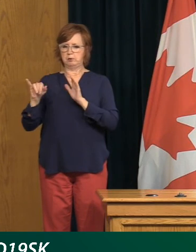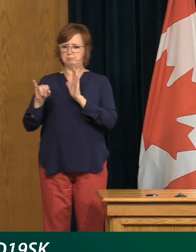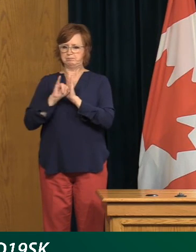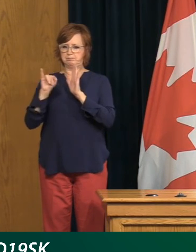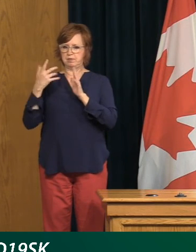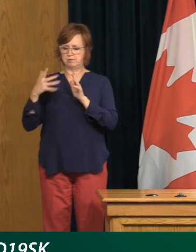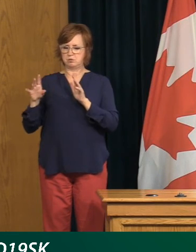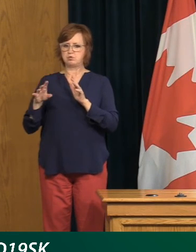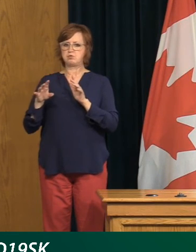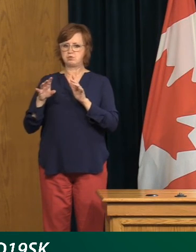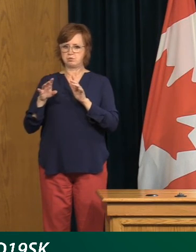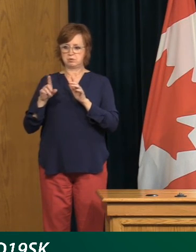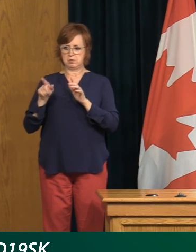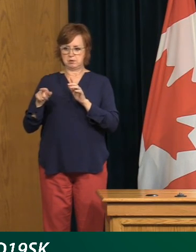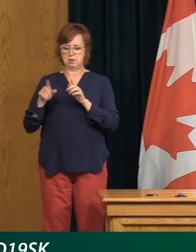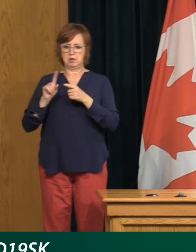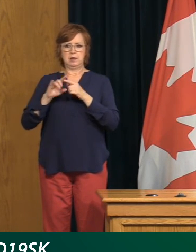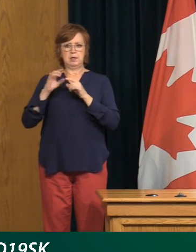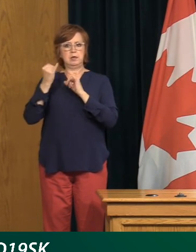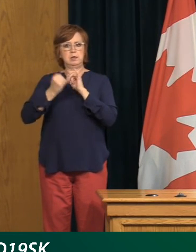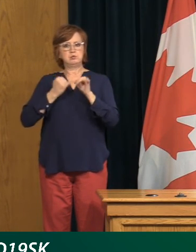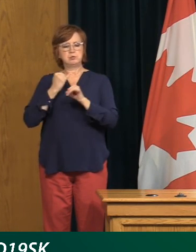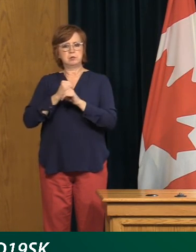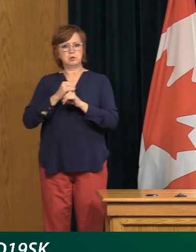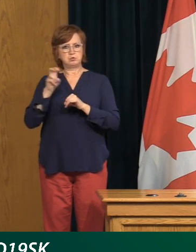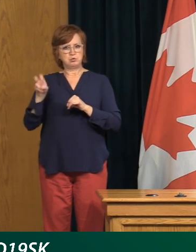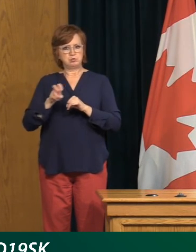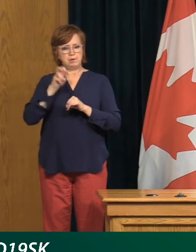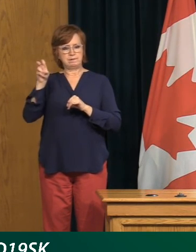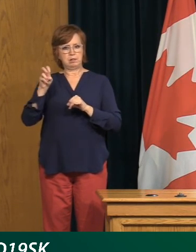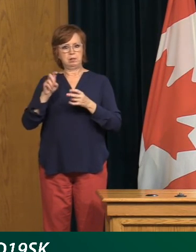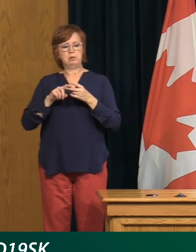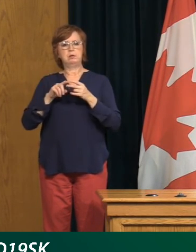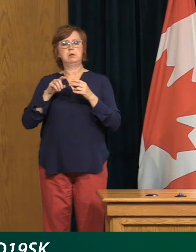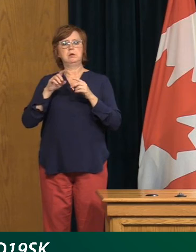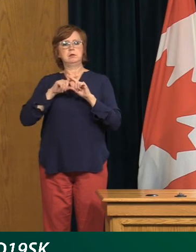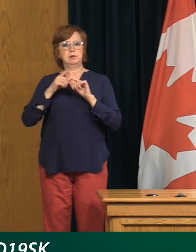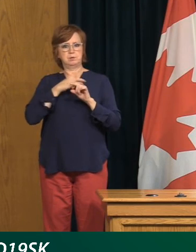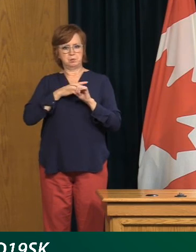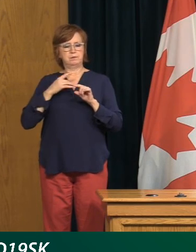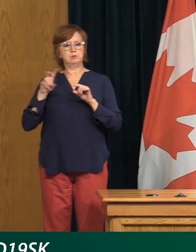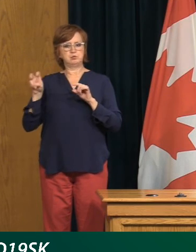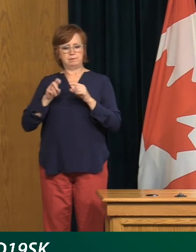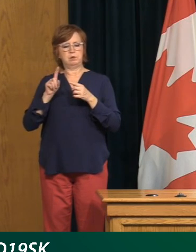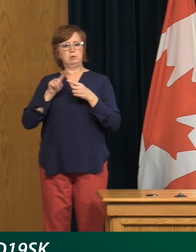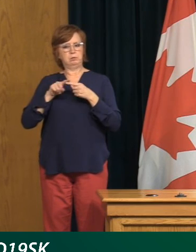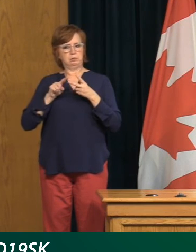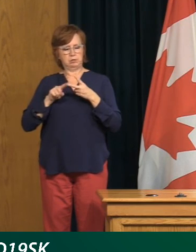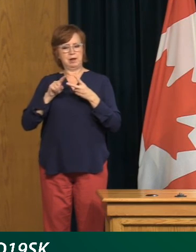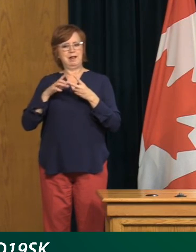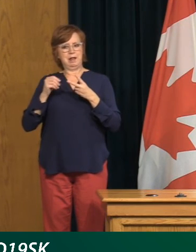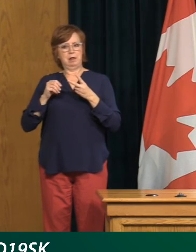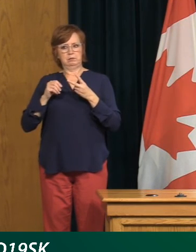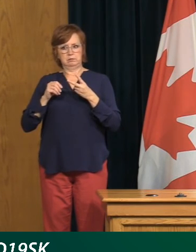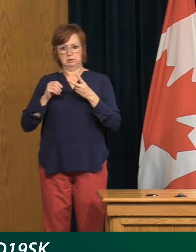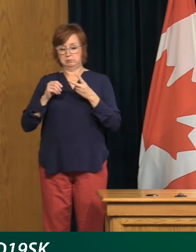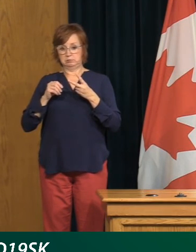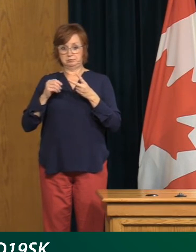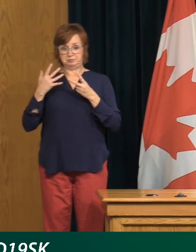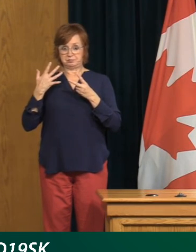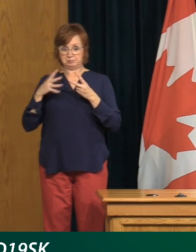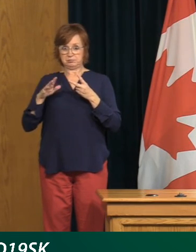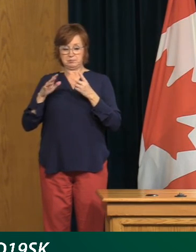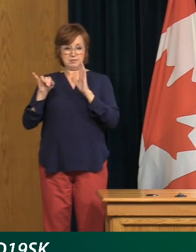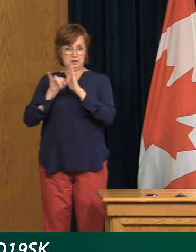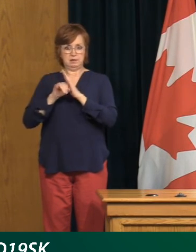exposure, whether it's international travel or interprovincial travel. So that's the good news. But obviously, for all the reasons we discussed about,